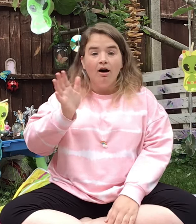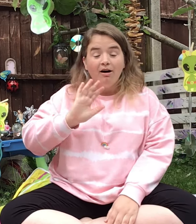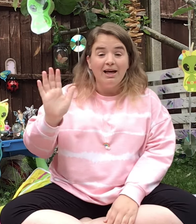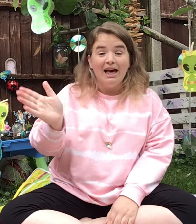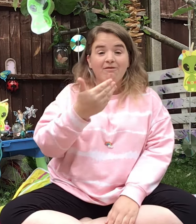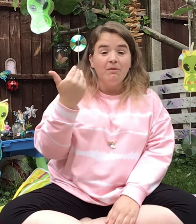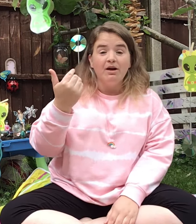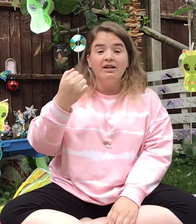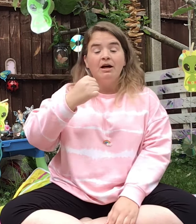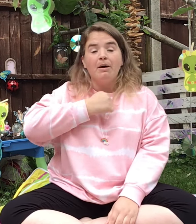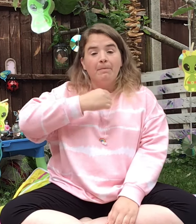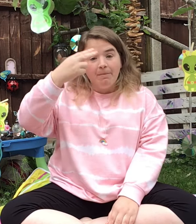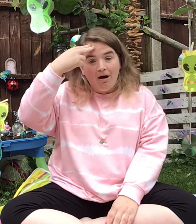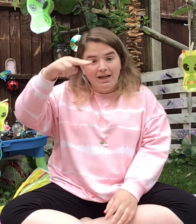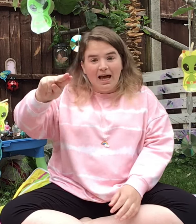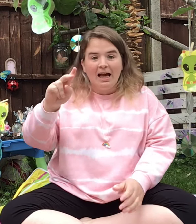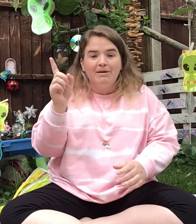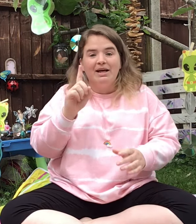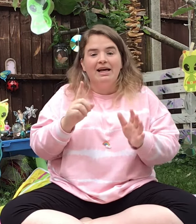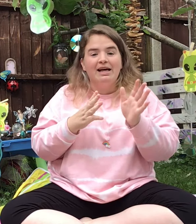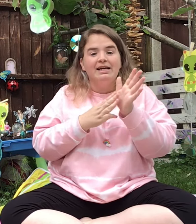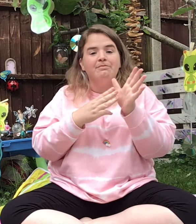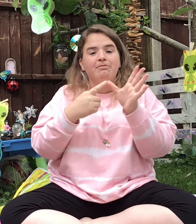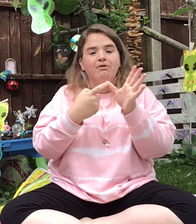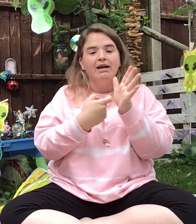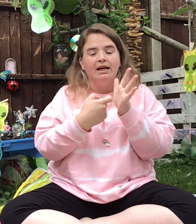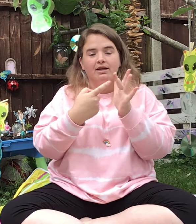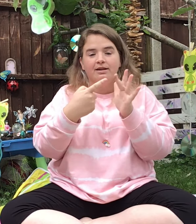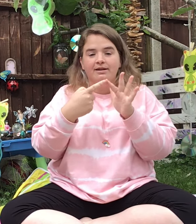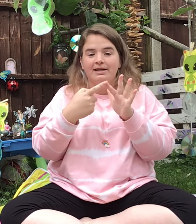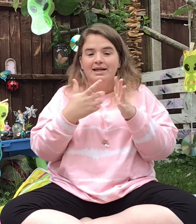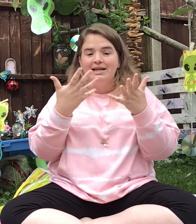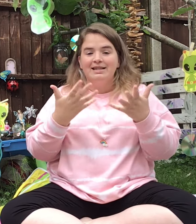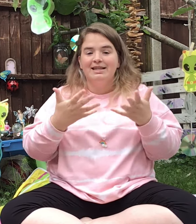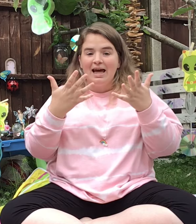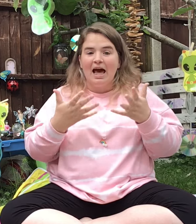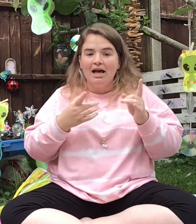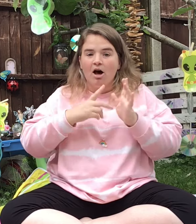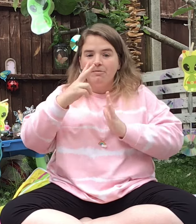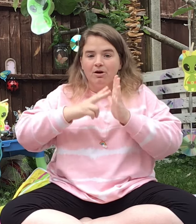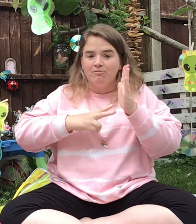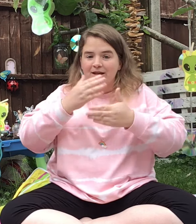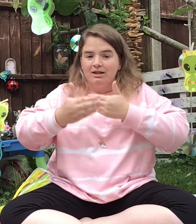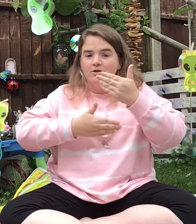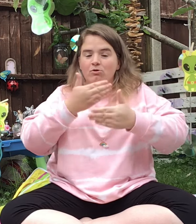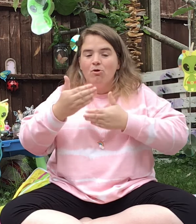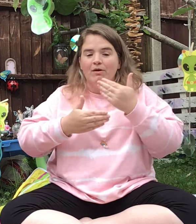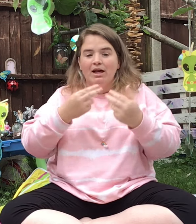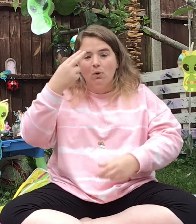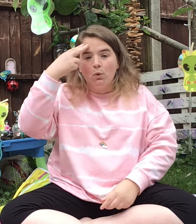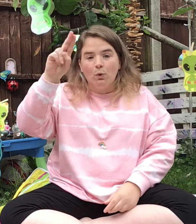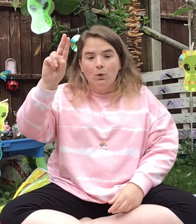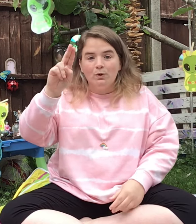Hi everyone, my name is Marie. Today I'm going to read a story called